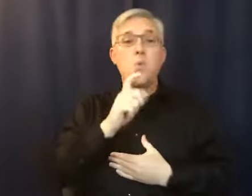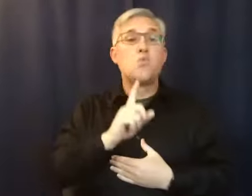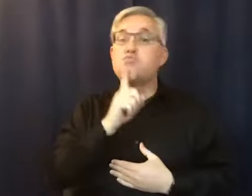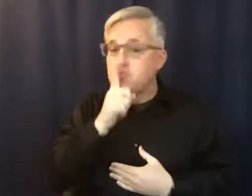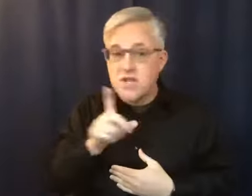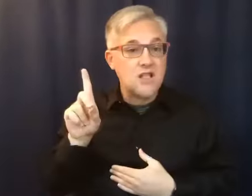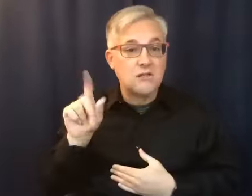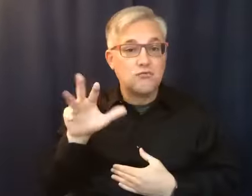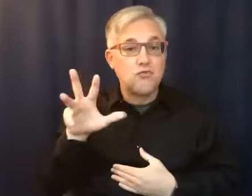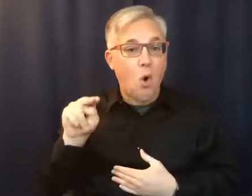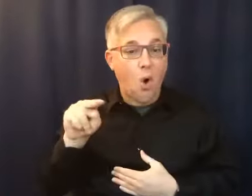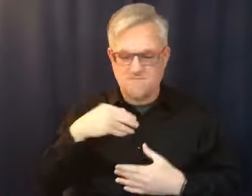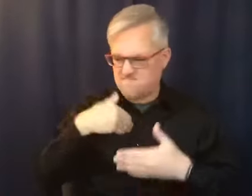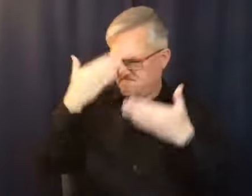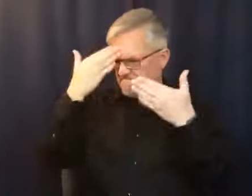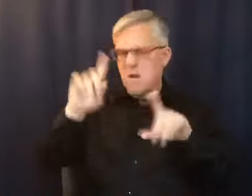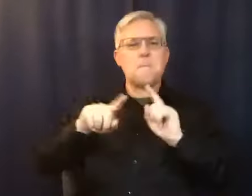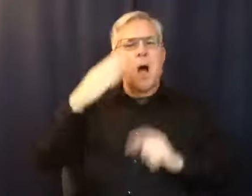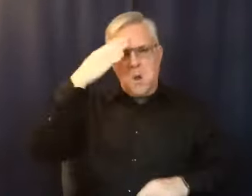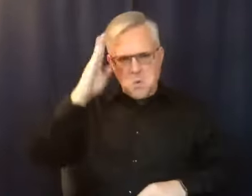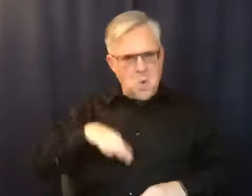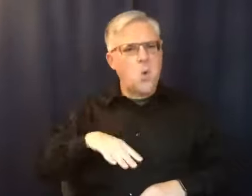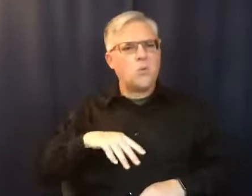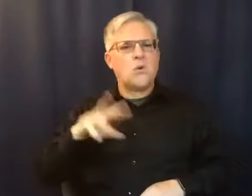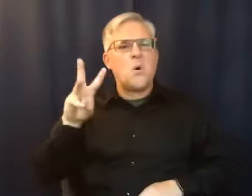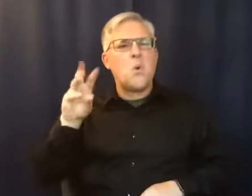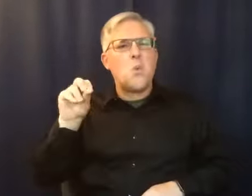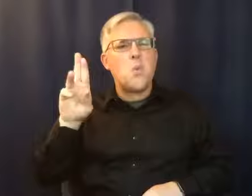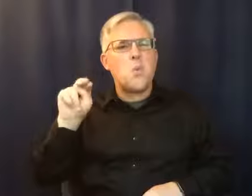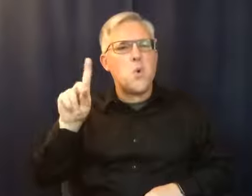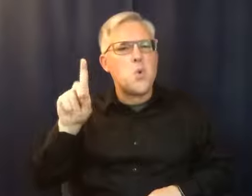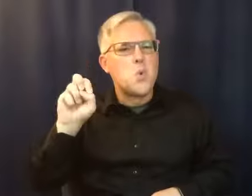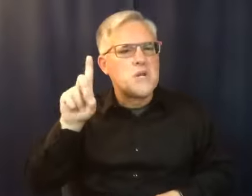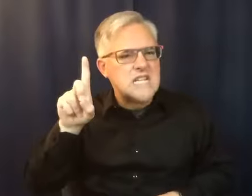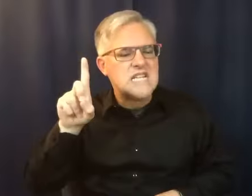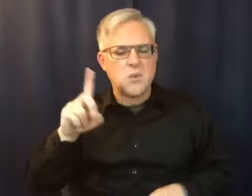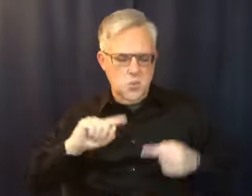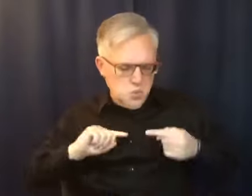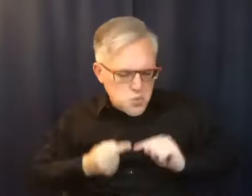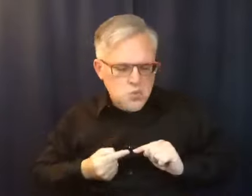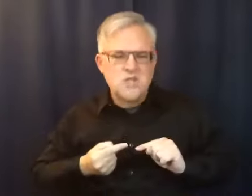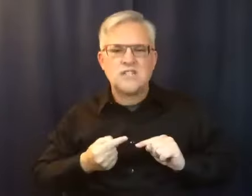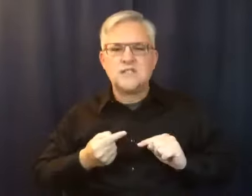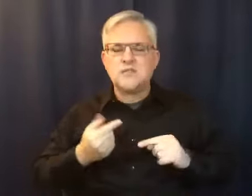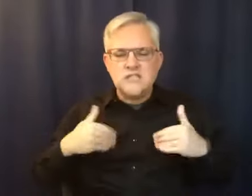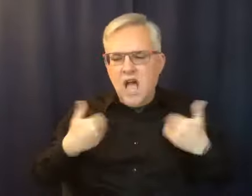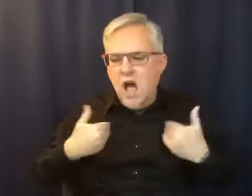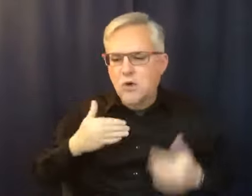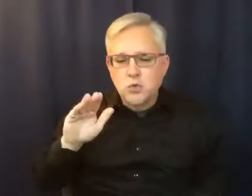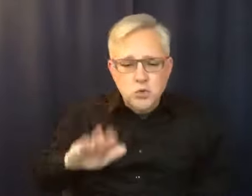young woman and a wounded young teenager and a wounded young adult. And I had to find somebody to